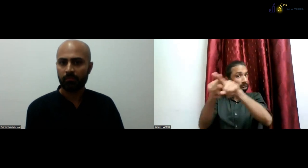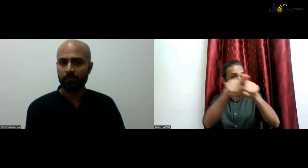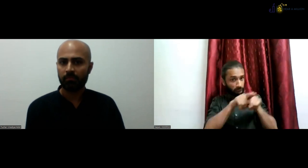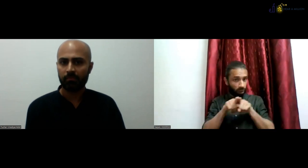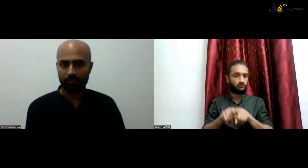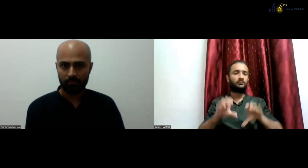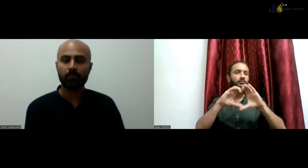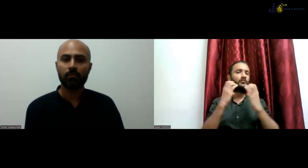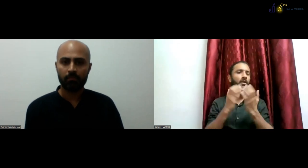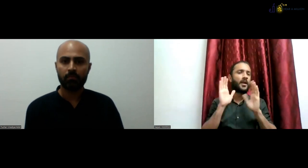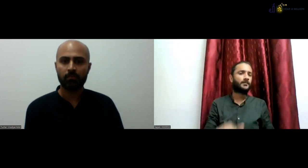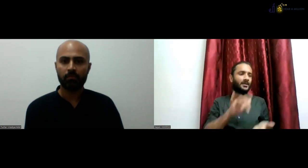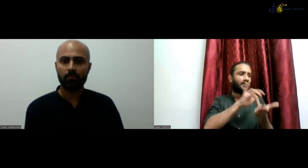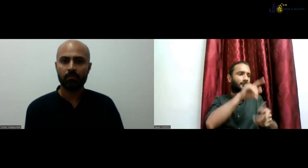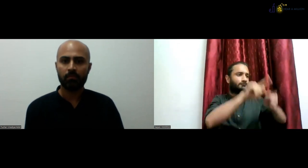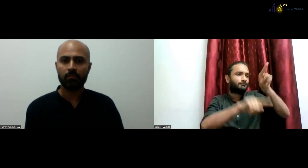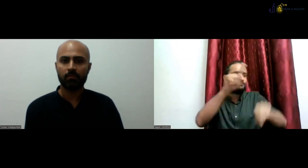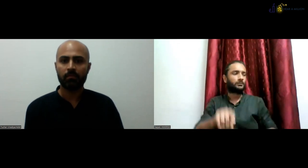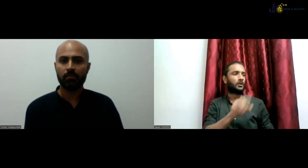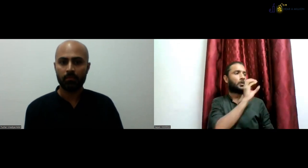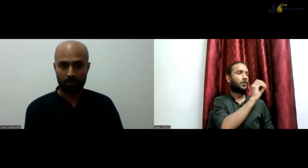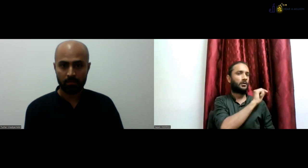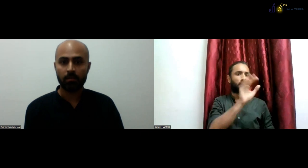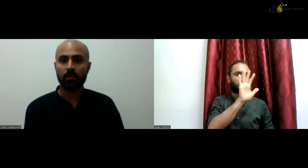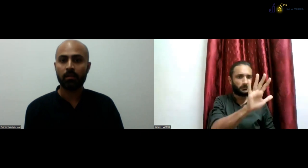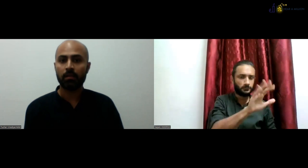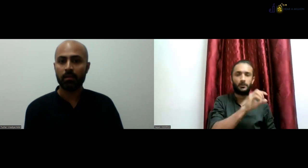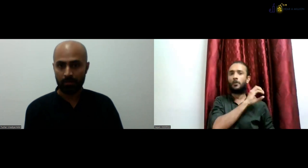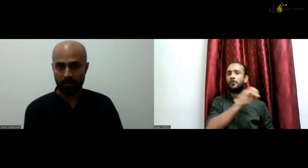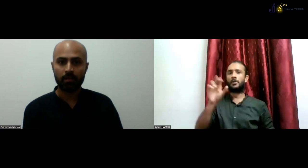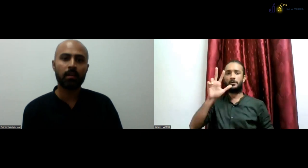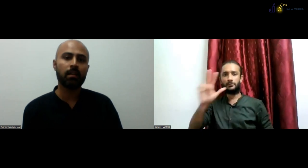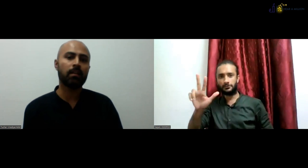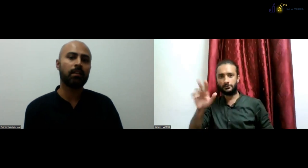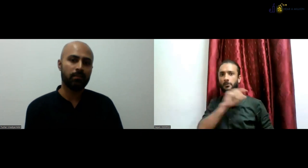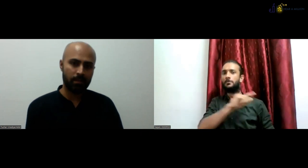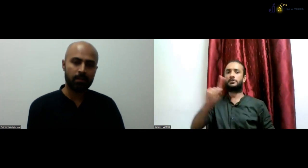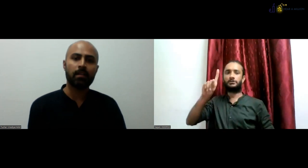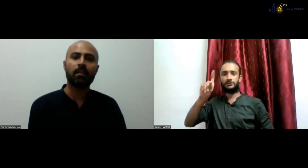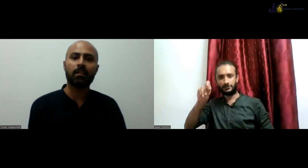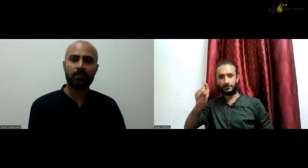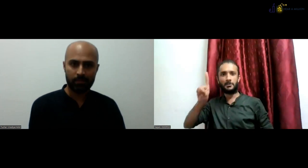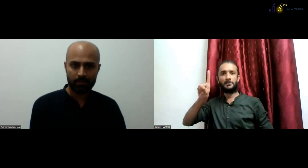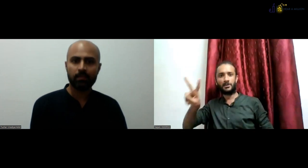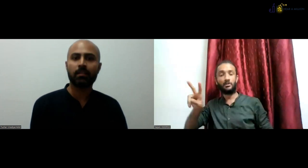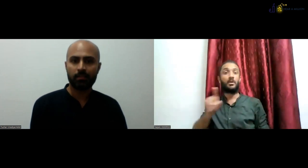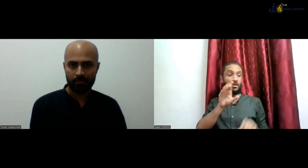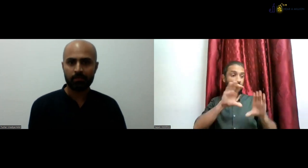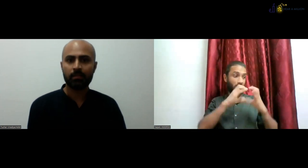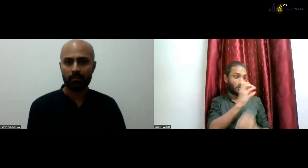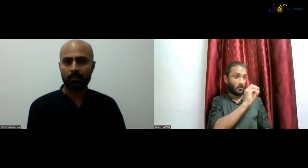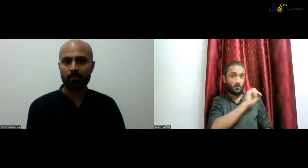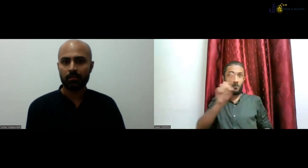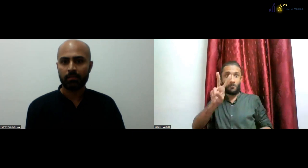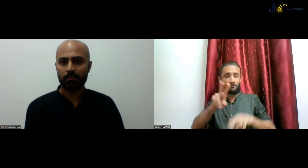and all of them are under the HWSH SP chair brand. And we are 0 to